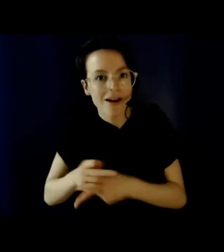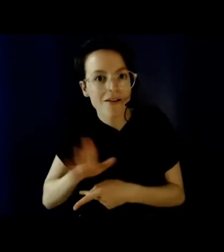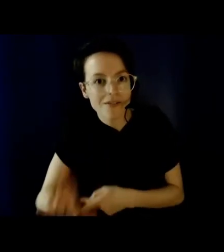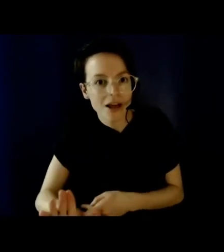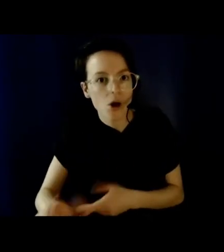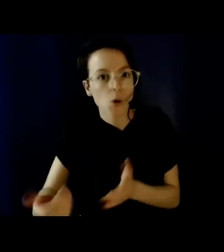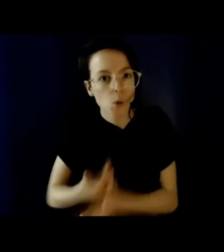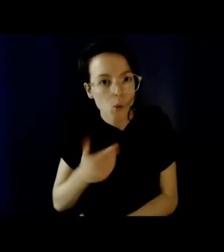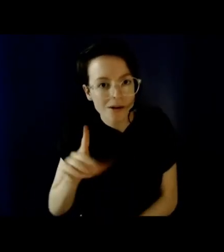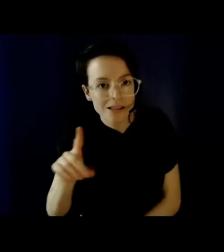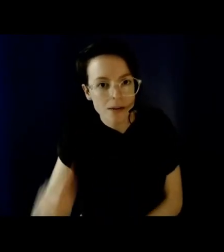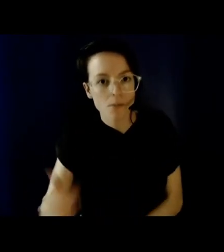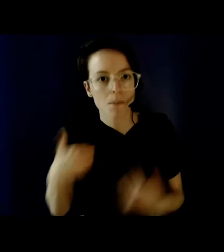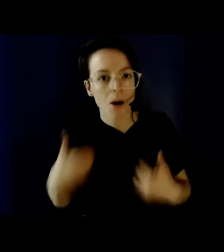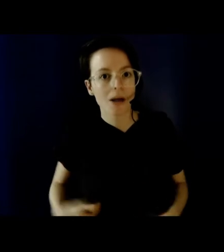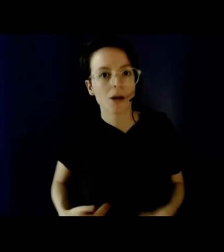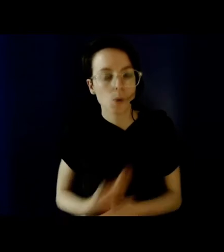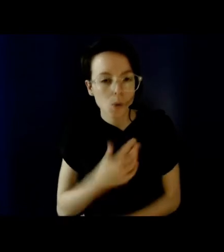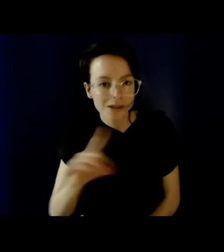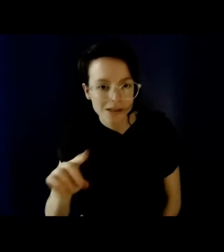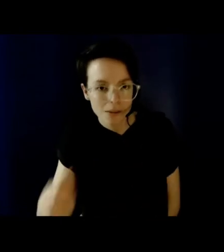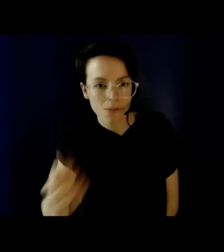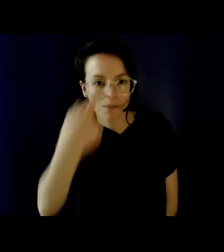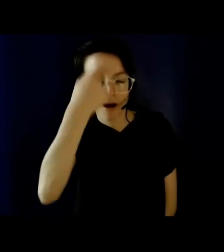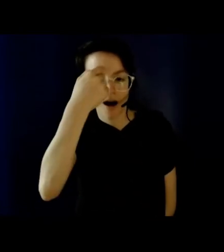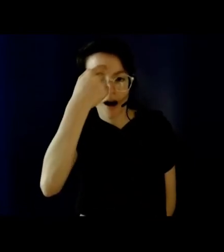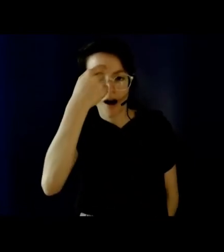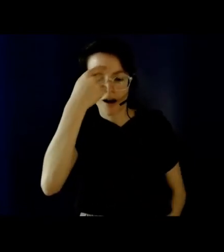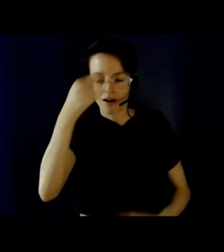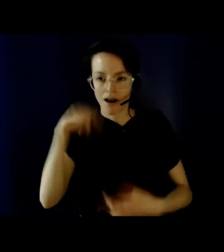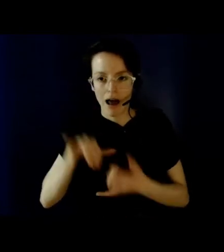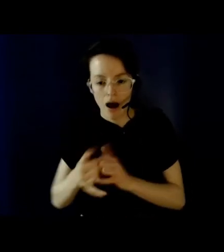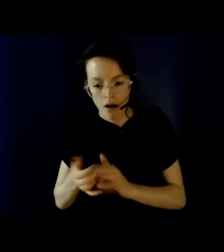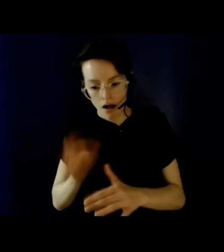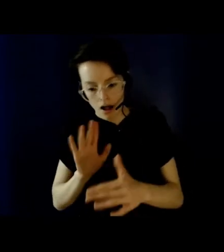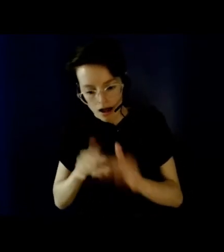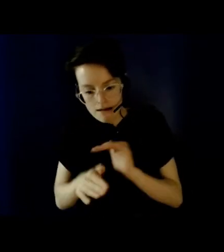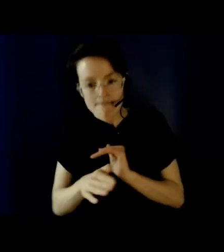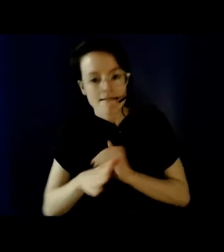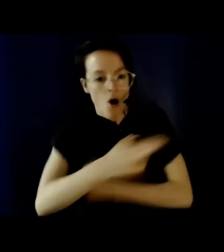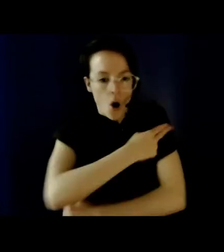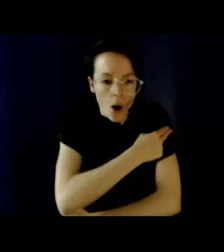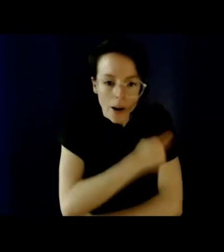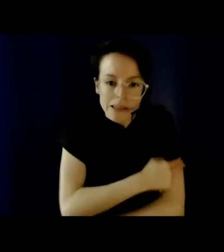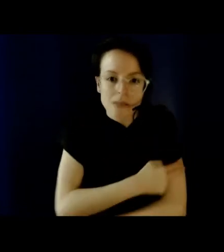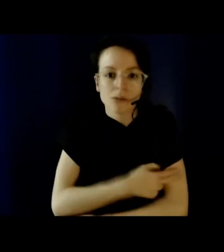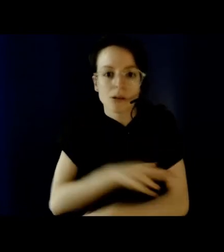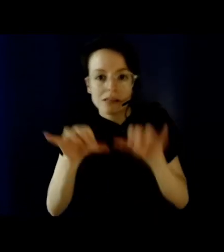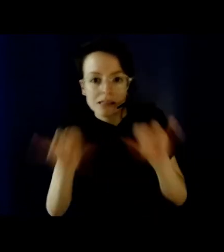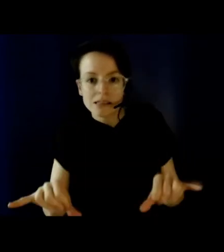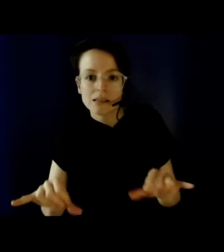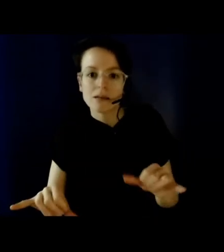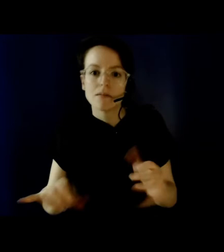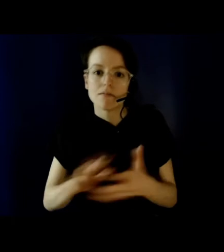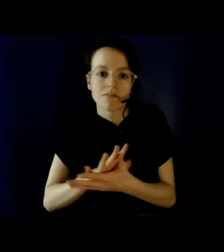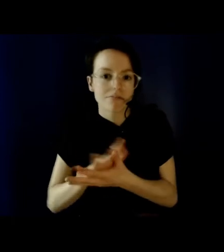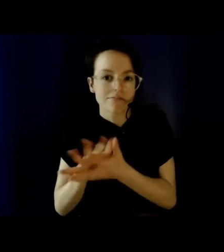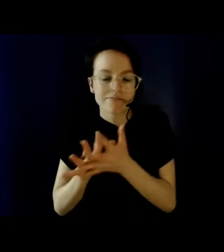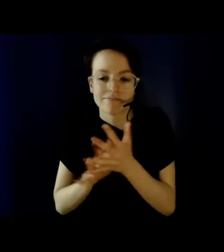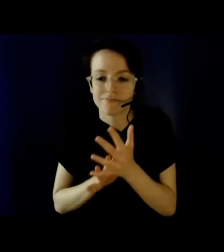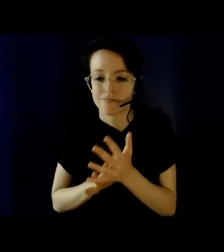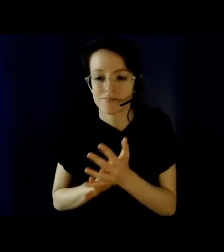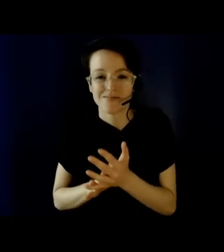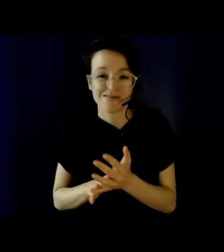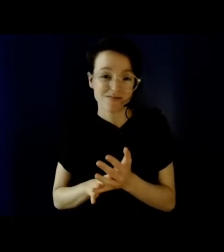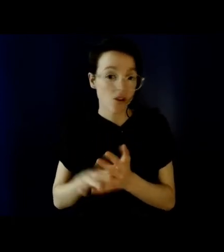hostile to disability, despite a legal responsibility to accommodate, etc. So different numbers have been cited